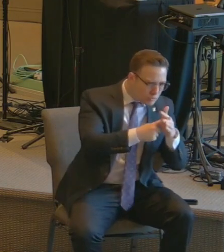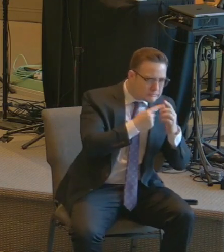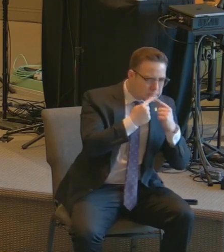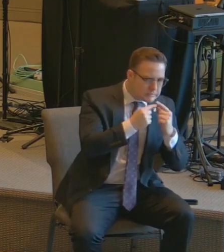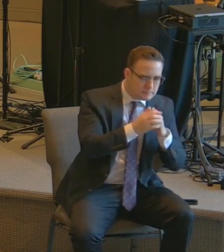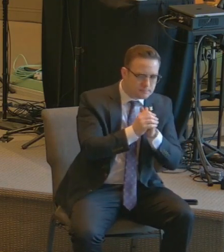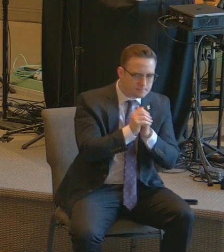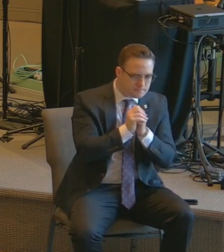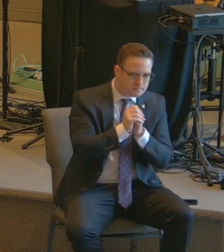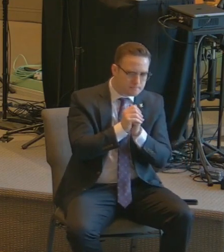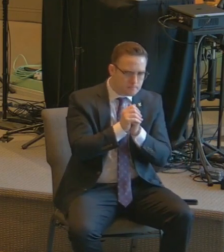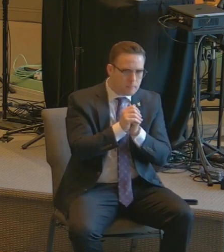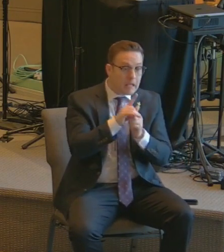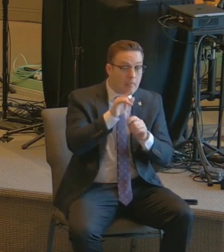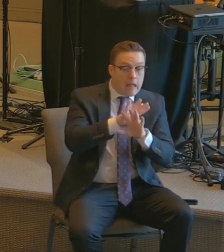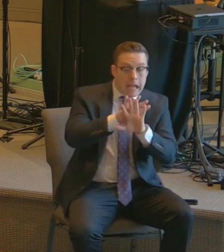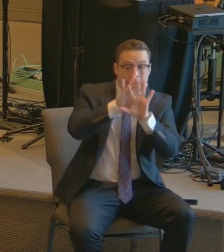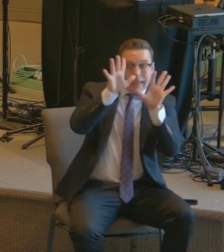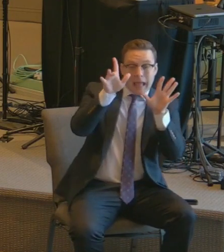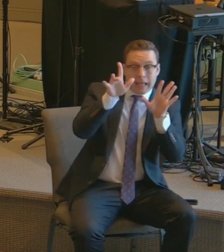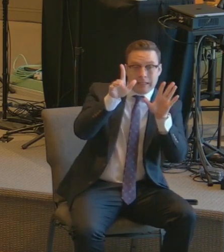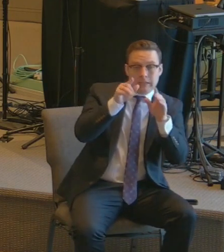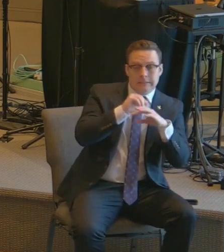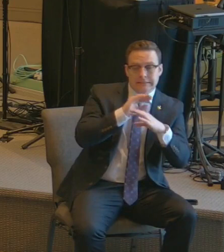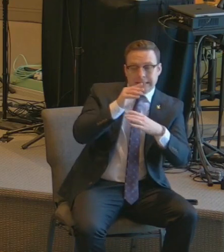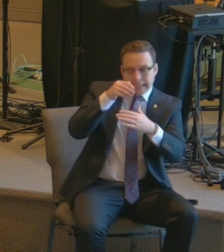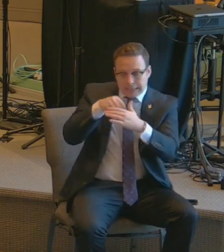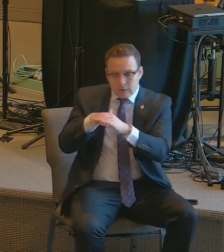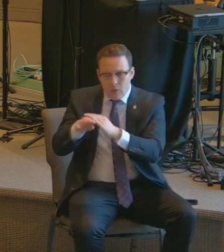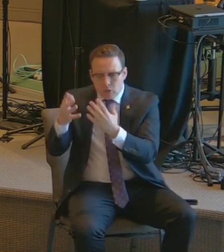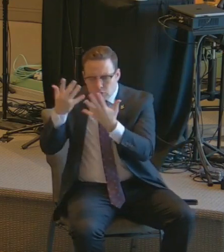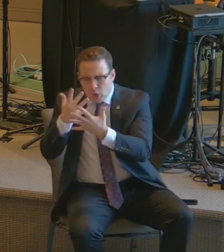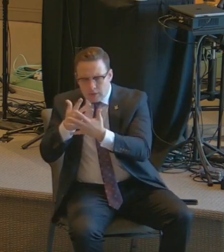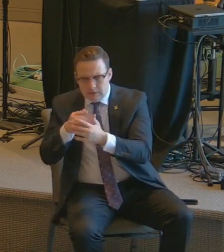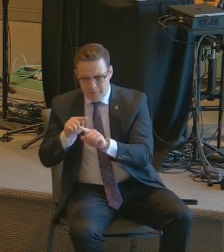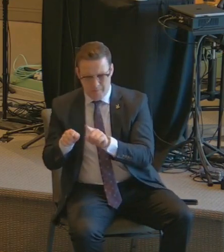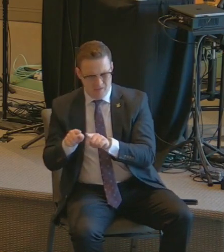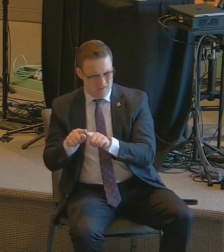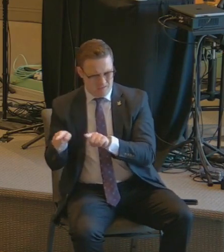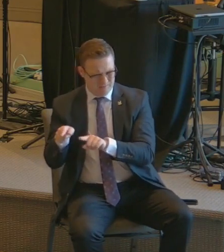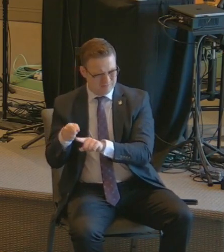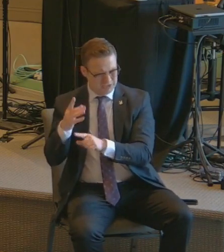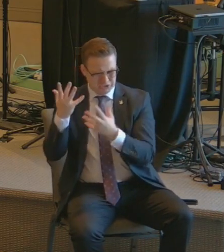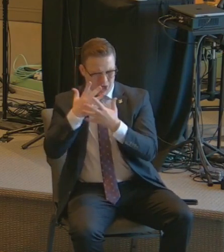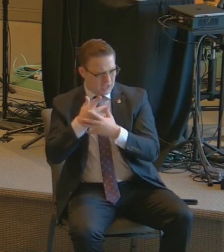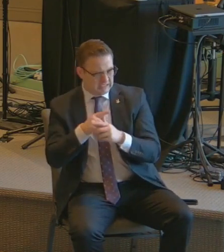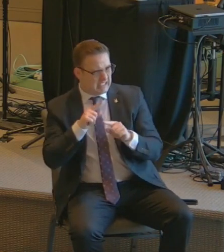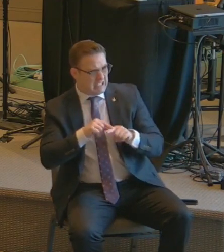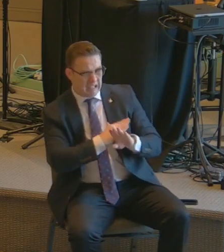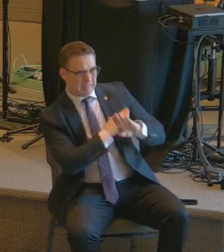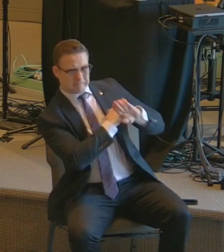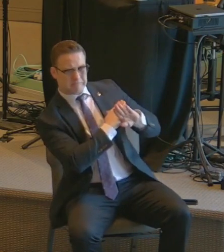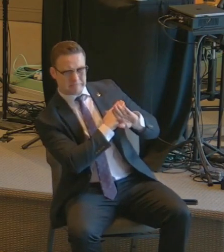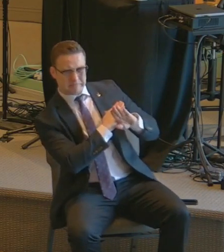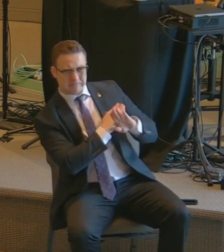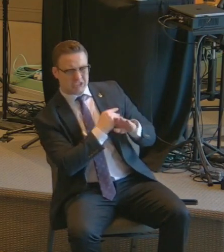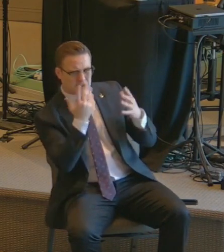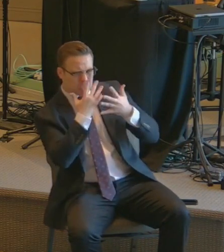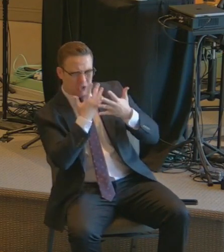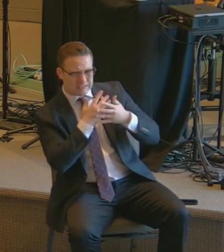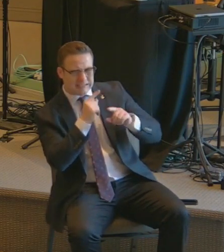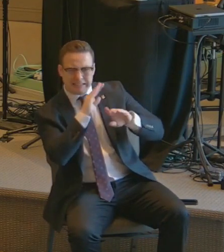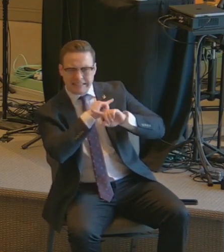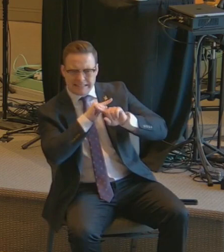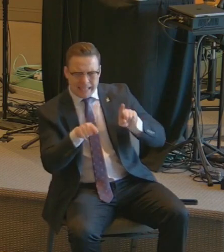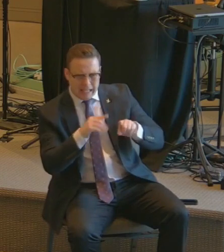the light shineth in darkness, and the darkness couldn't hold it back or comprehended it not.